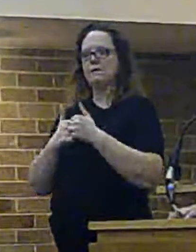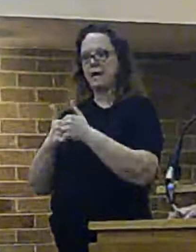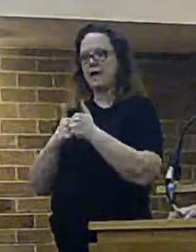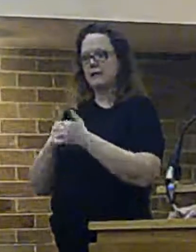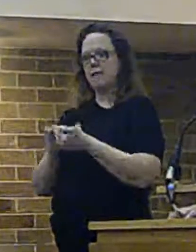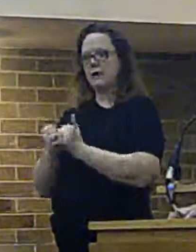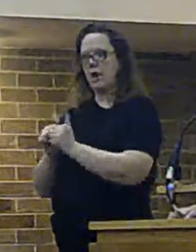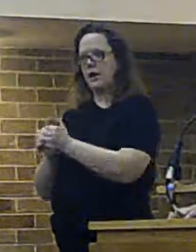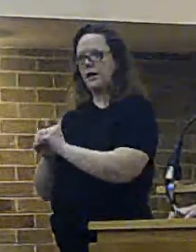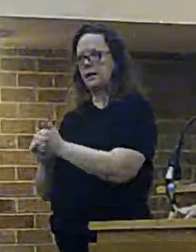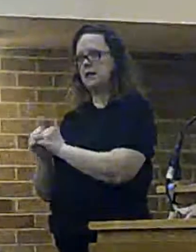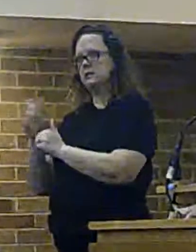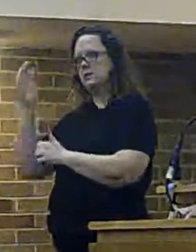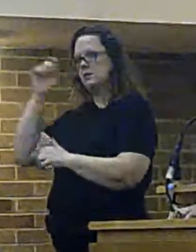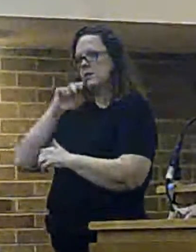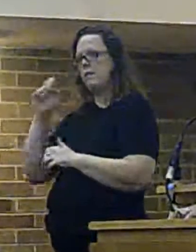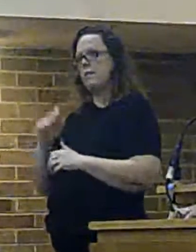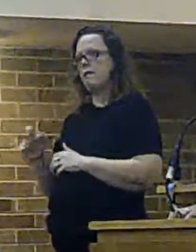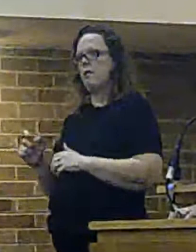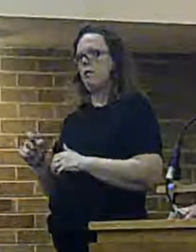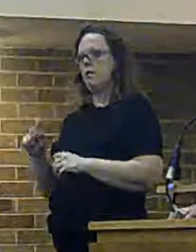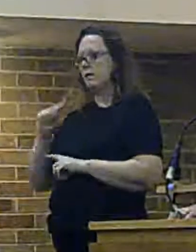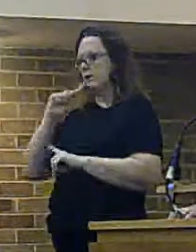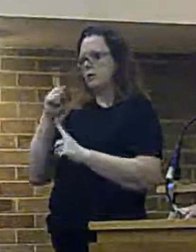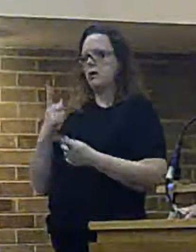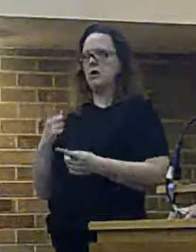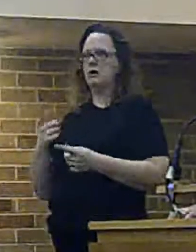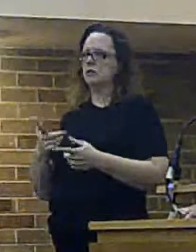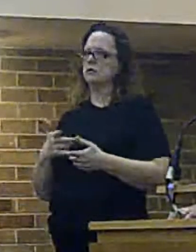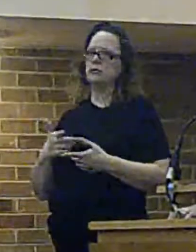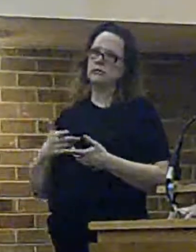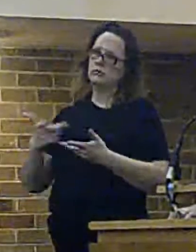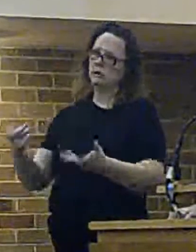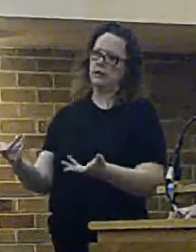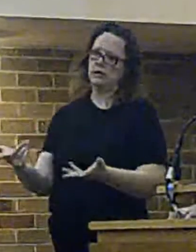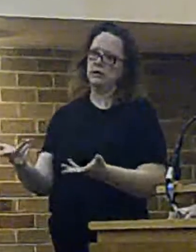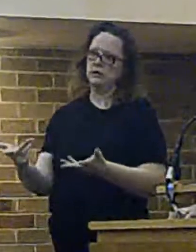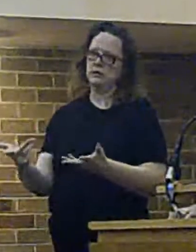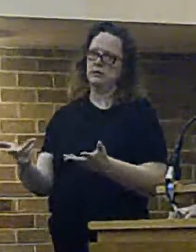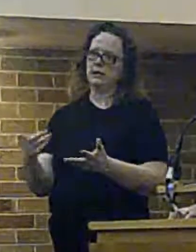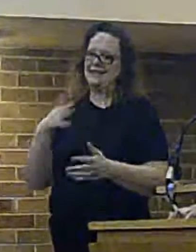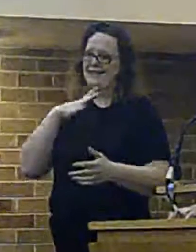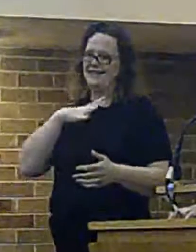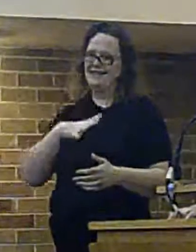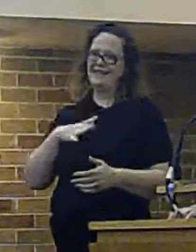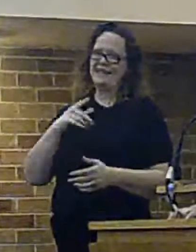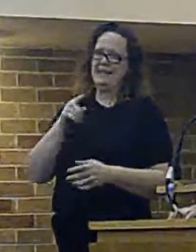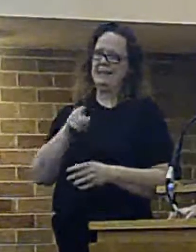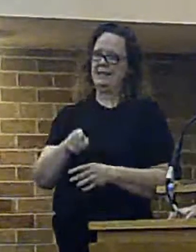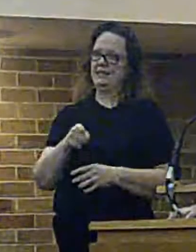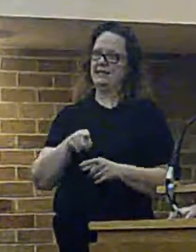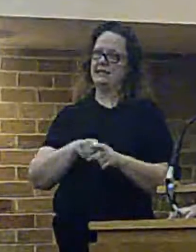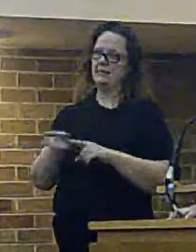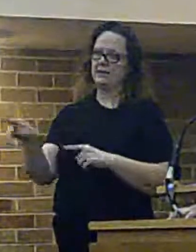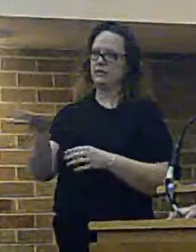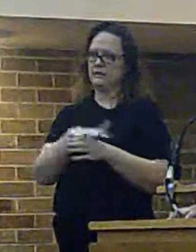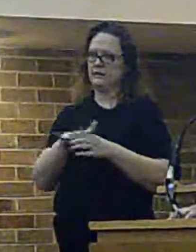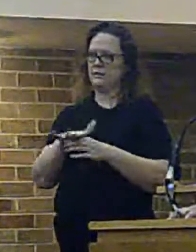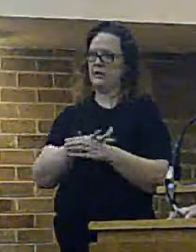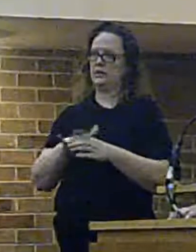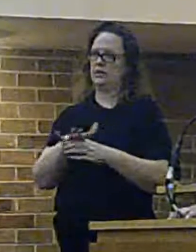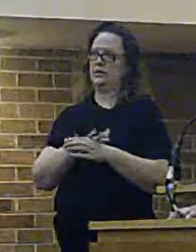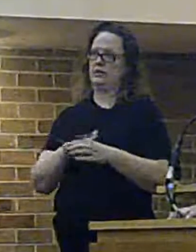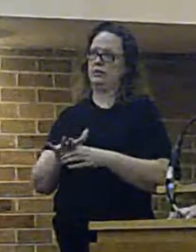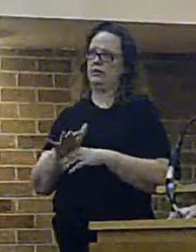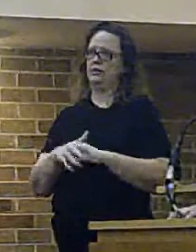colleagues in Will, that we would not be able to demonstrate the requisite special circumstances, the